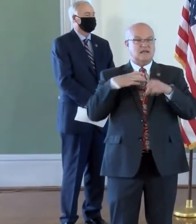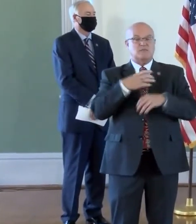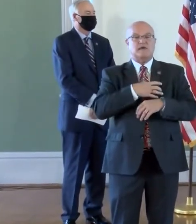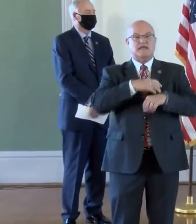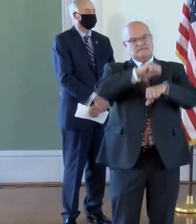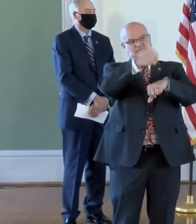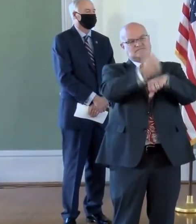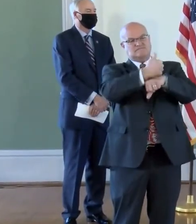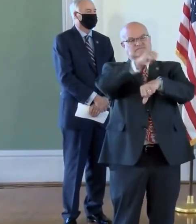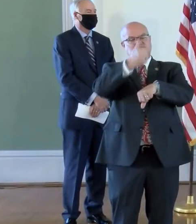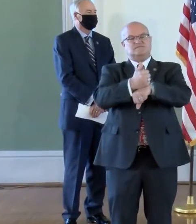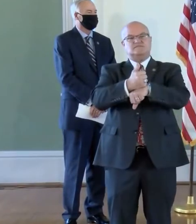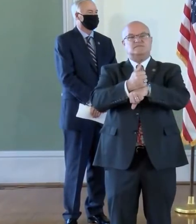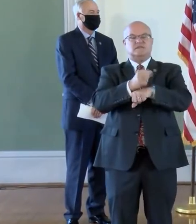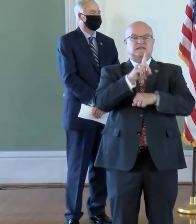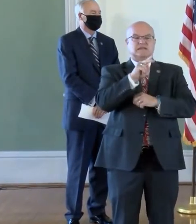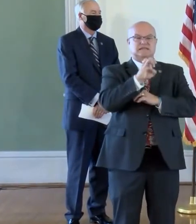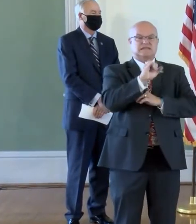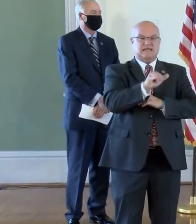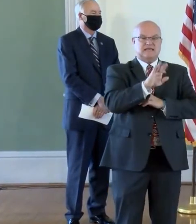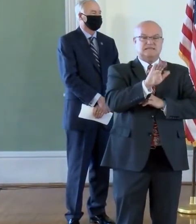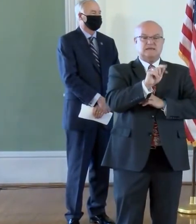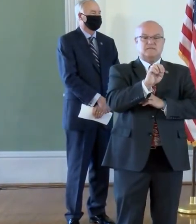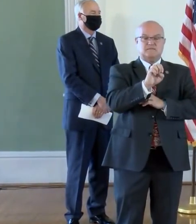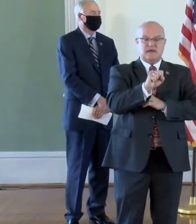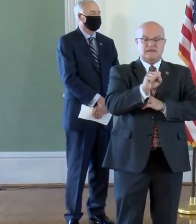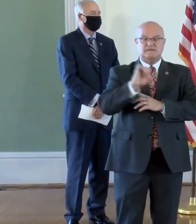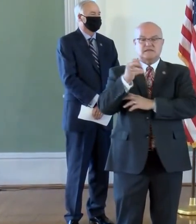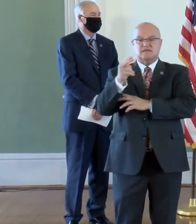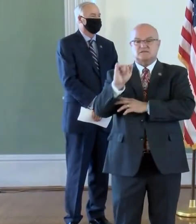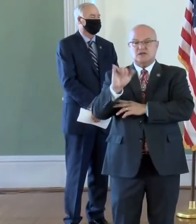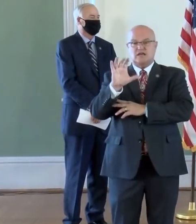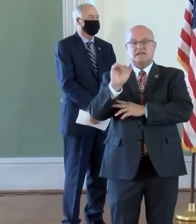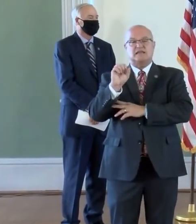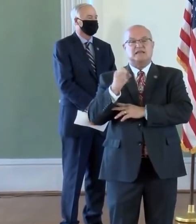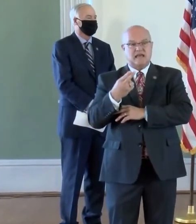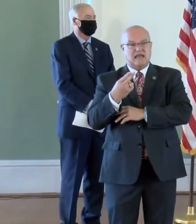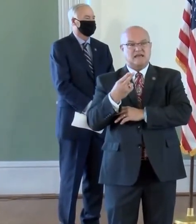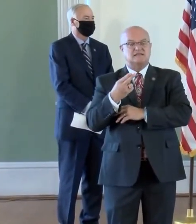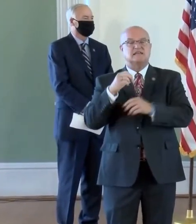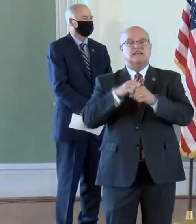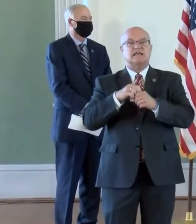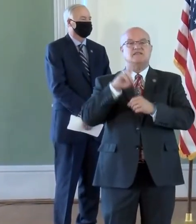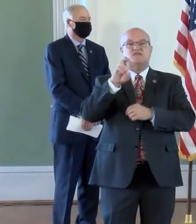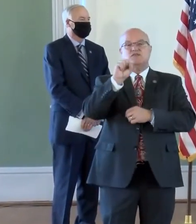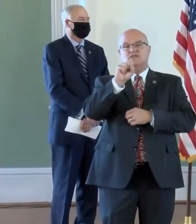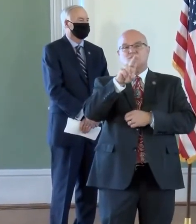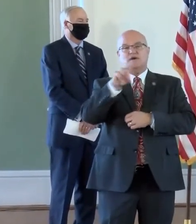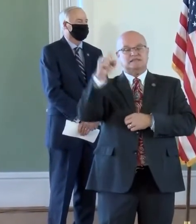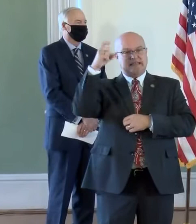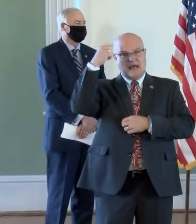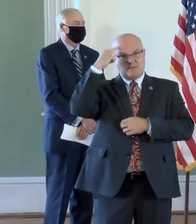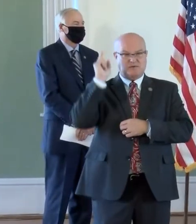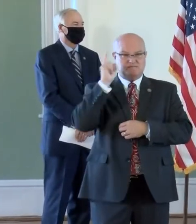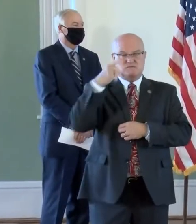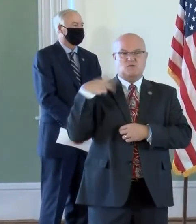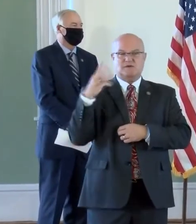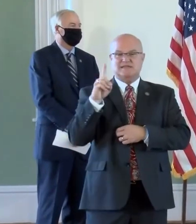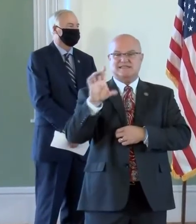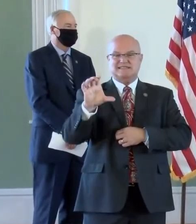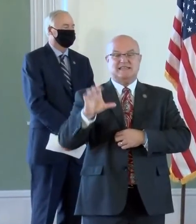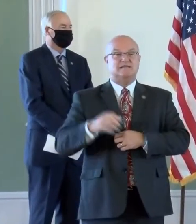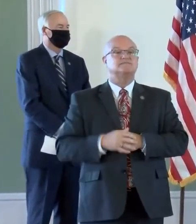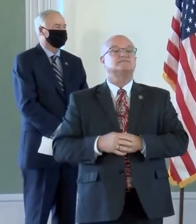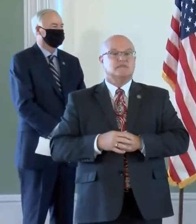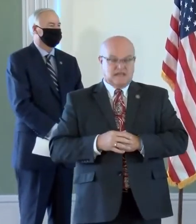the statues of Daisy Bates and Johnny Cash in Statuary Hall of the United States Capitol. This